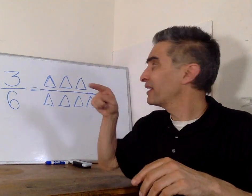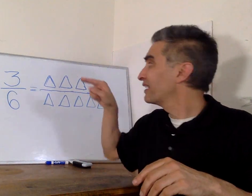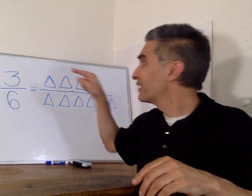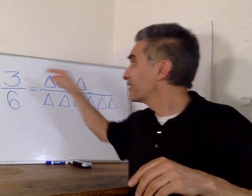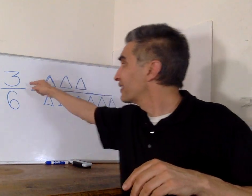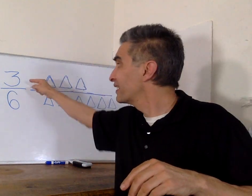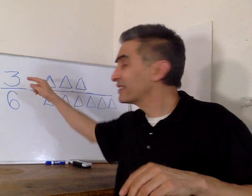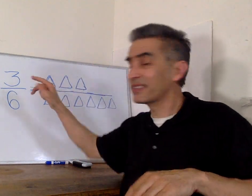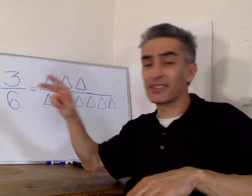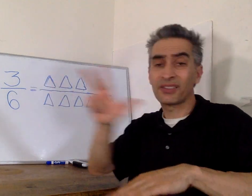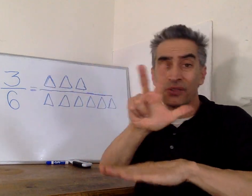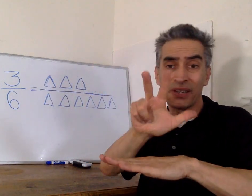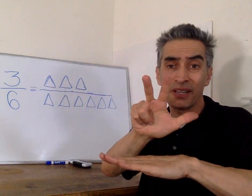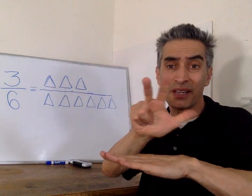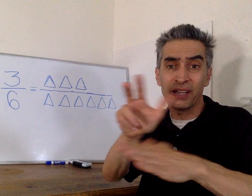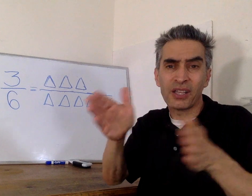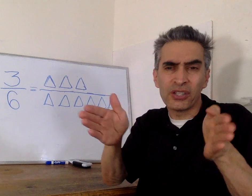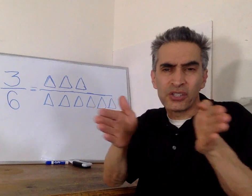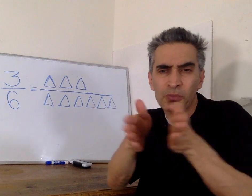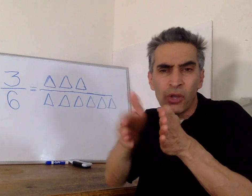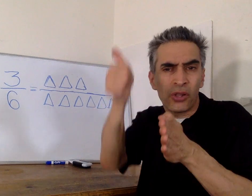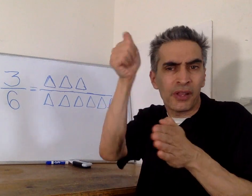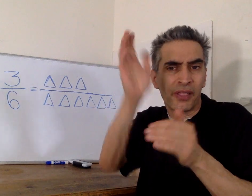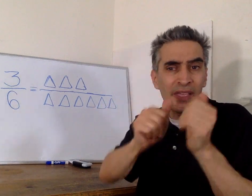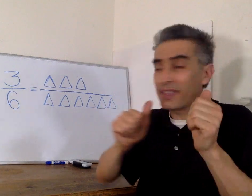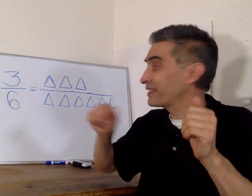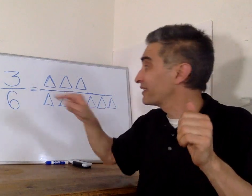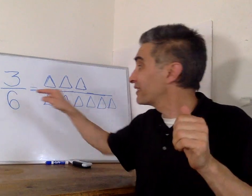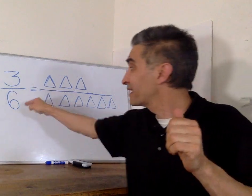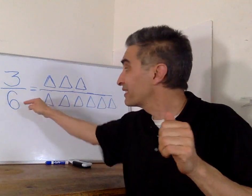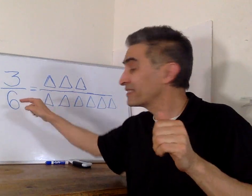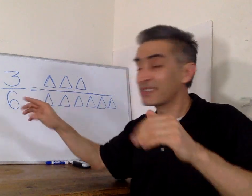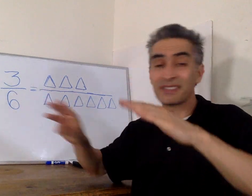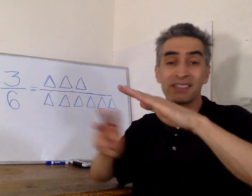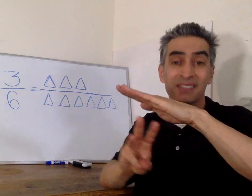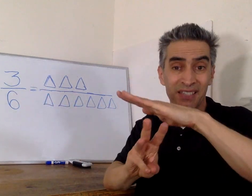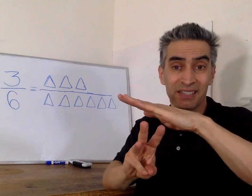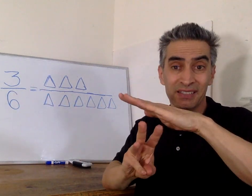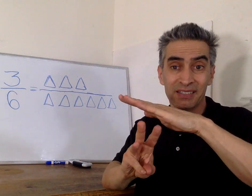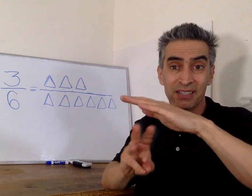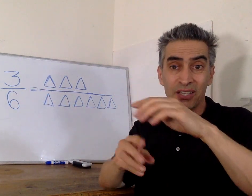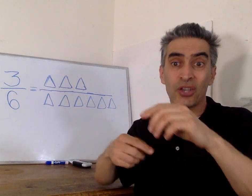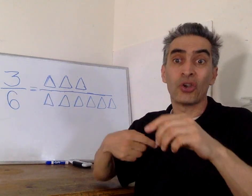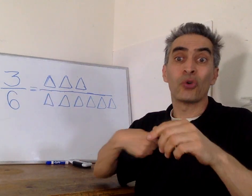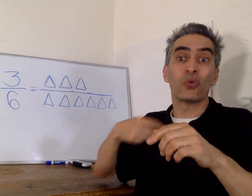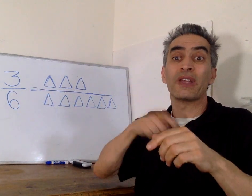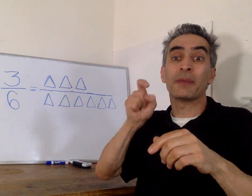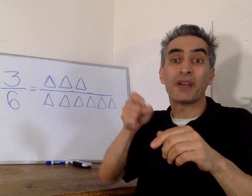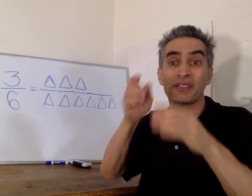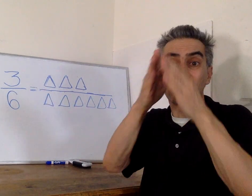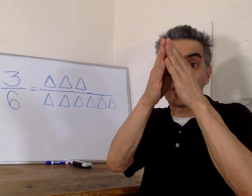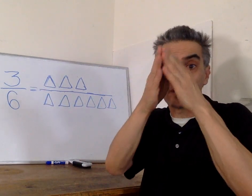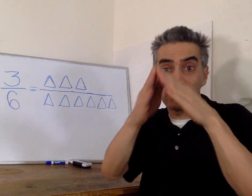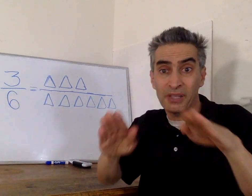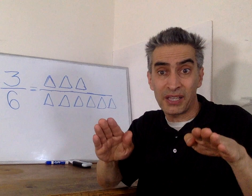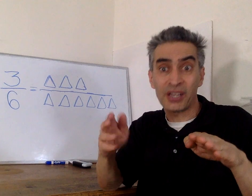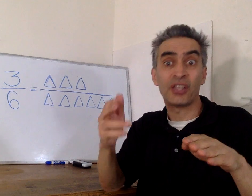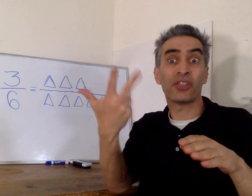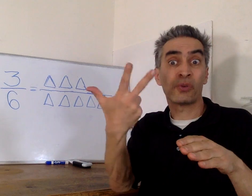the three in the numerator is smaller than the six in the denominator, which means